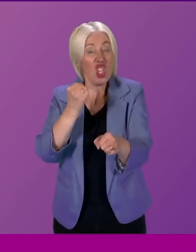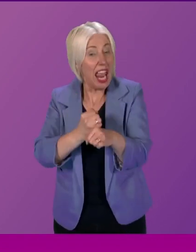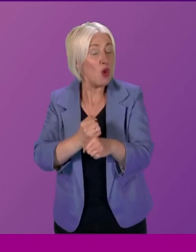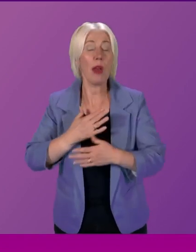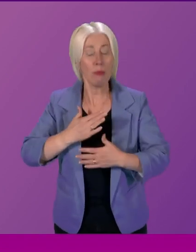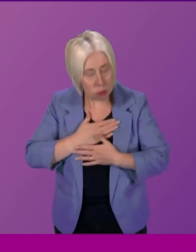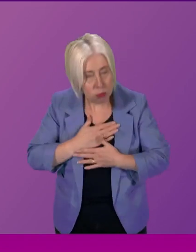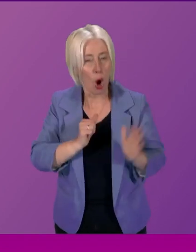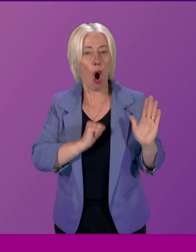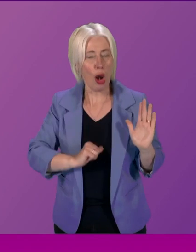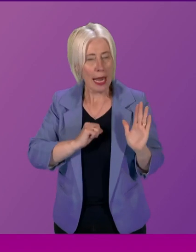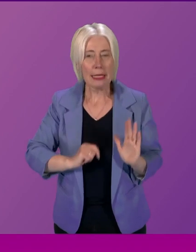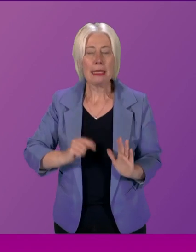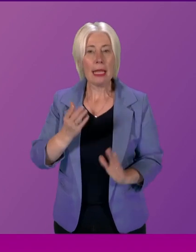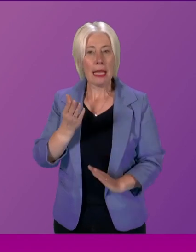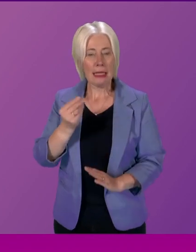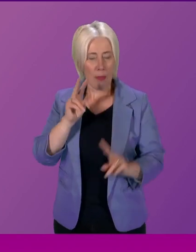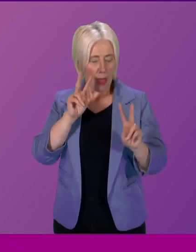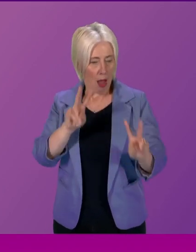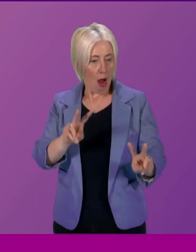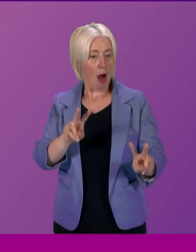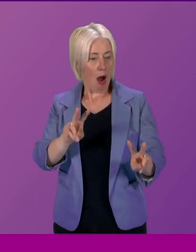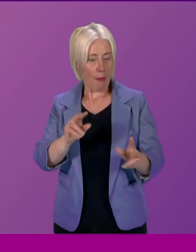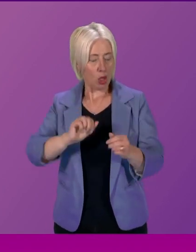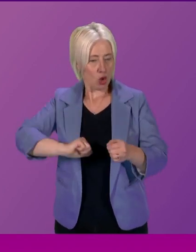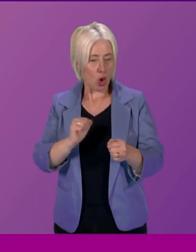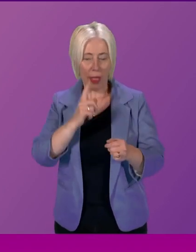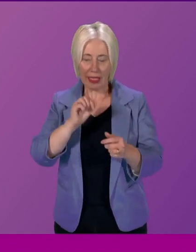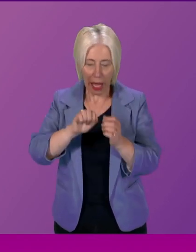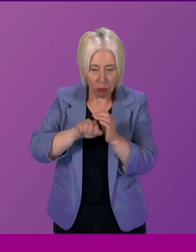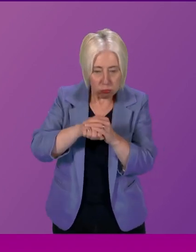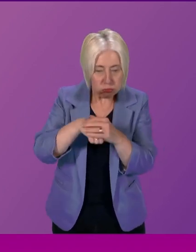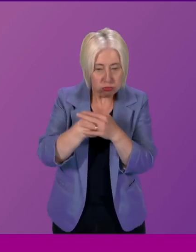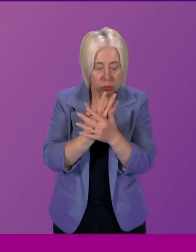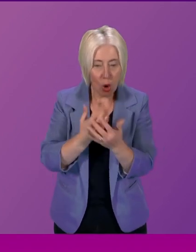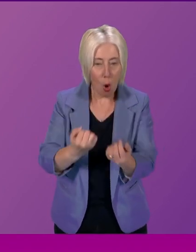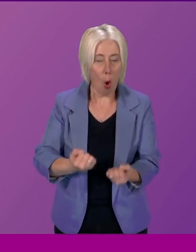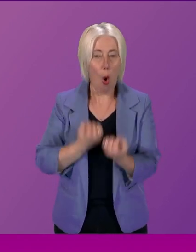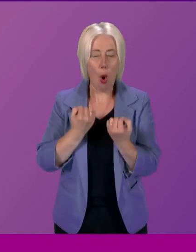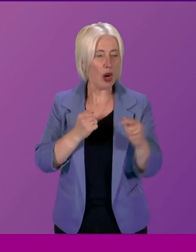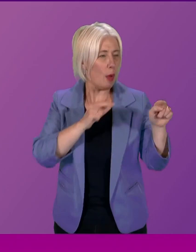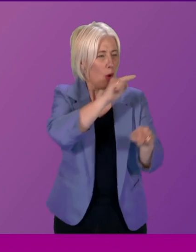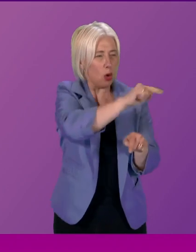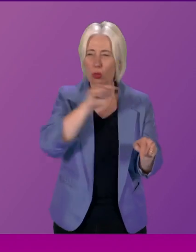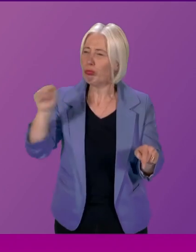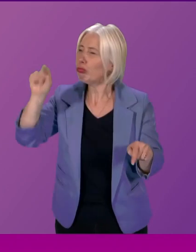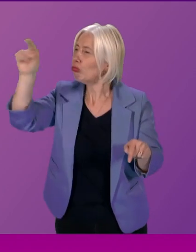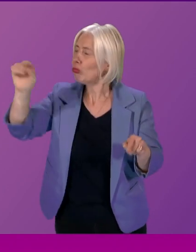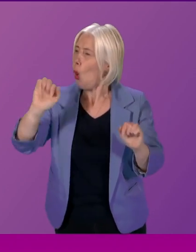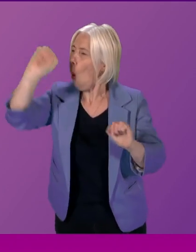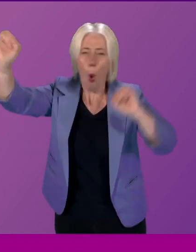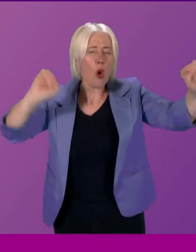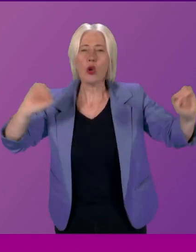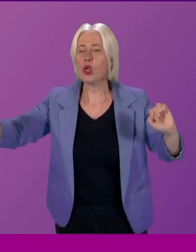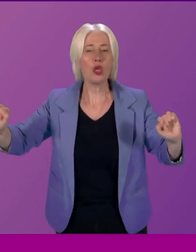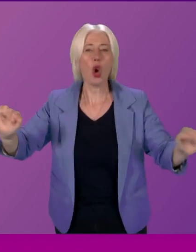something that would allow Scotland to evolve its own, because all these different models were quite distinct. So it's not that